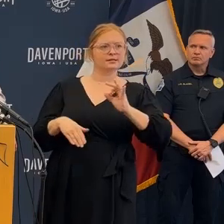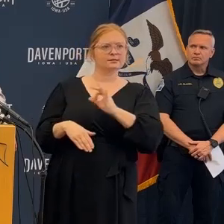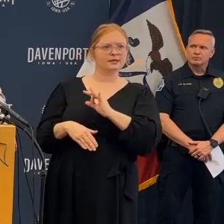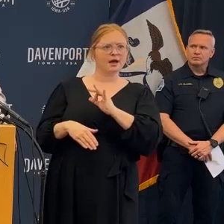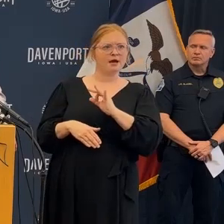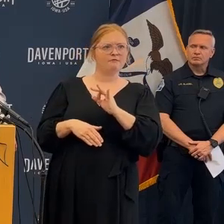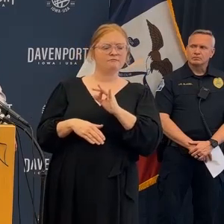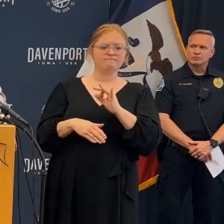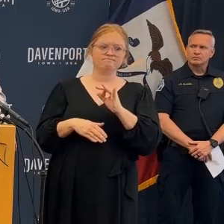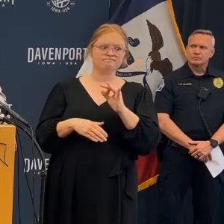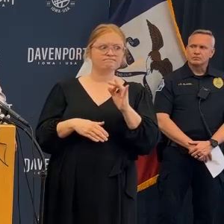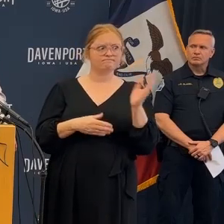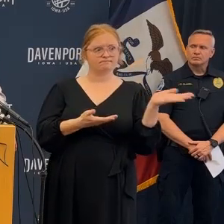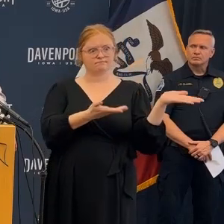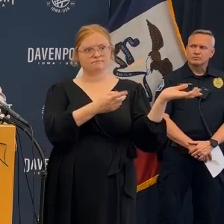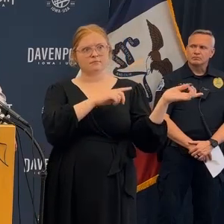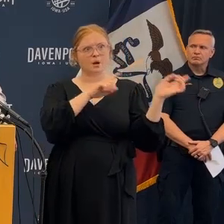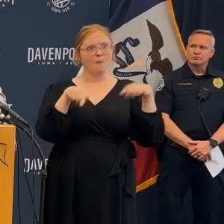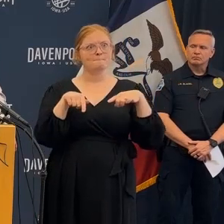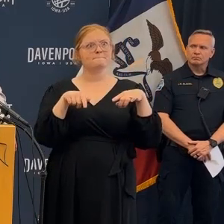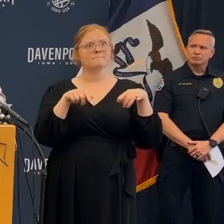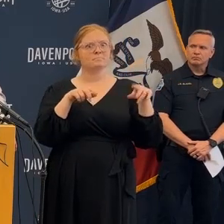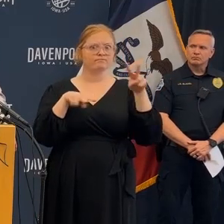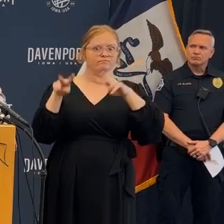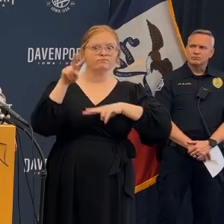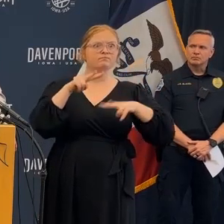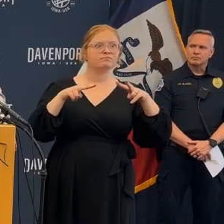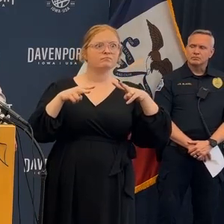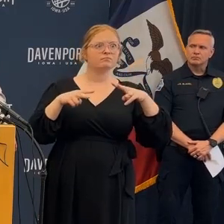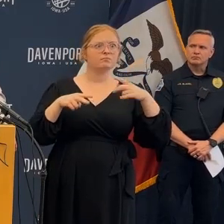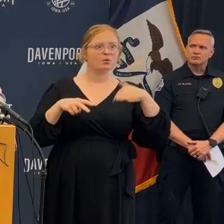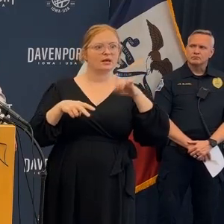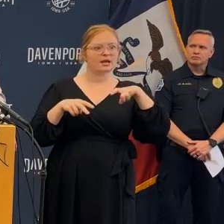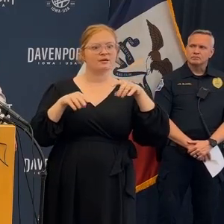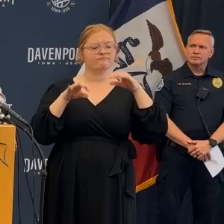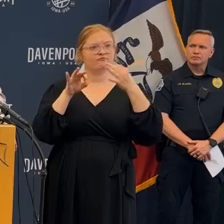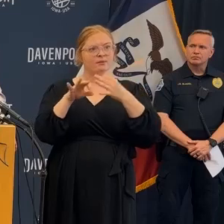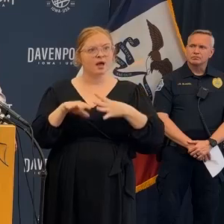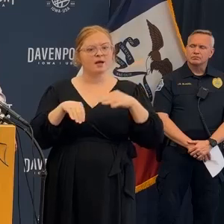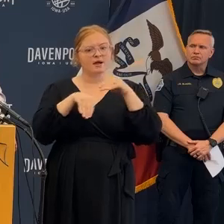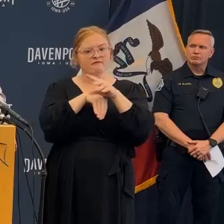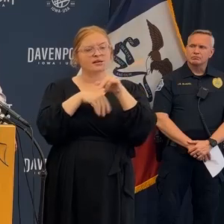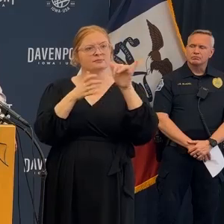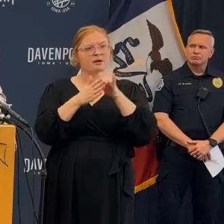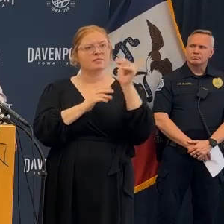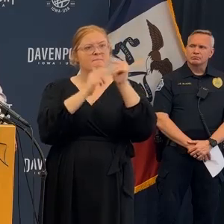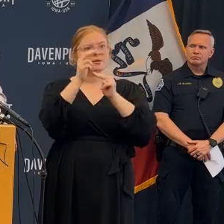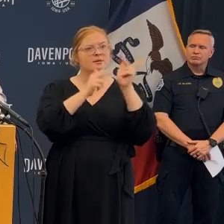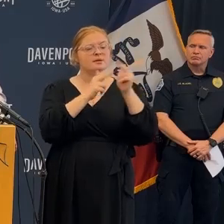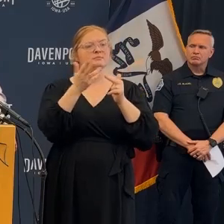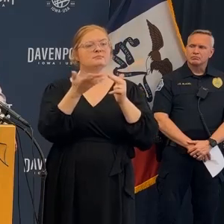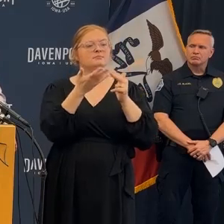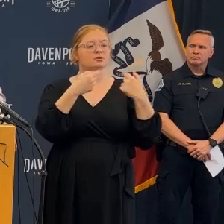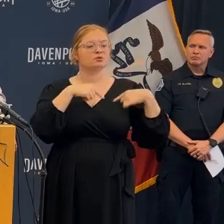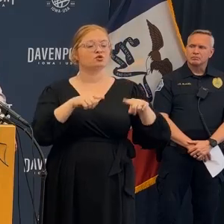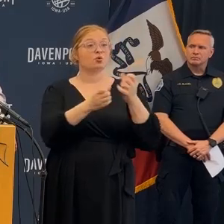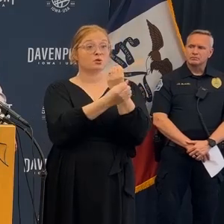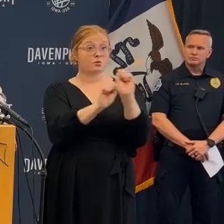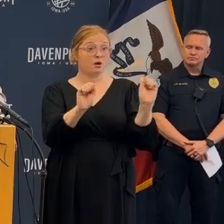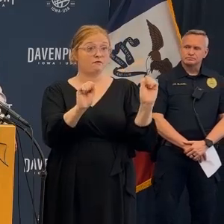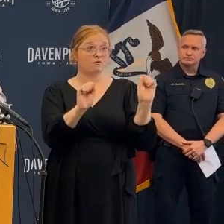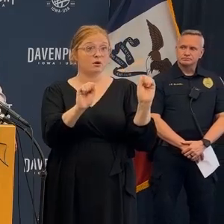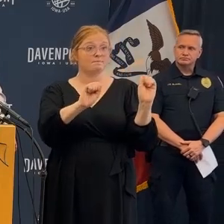late Sunday night from city staff asking me to come out and provide some